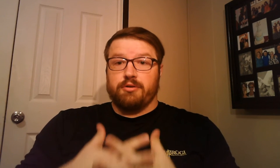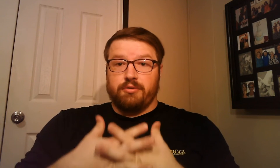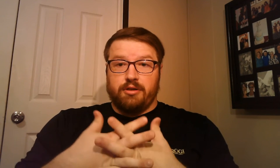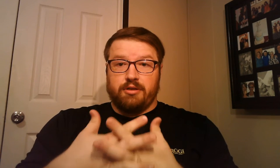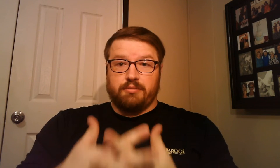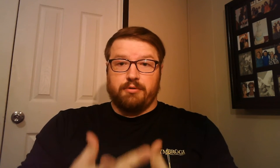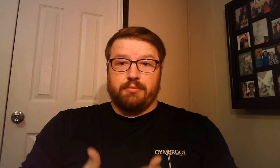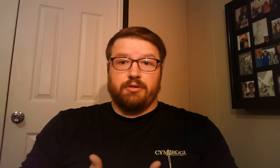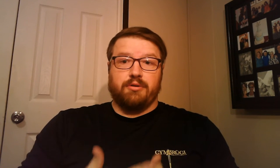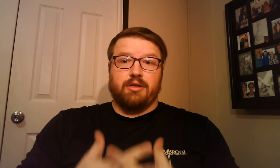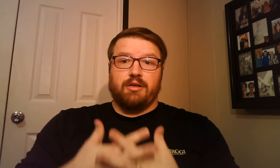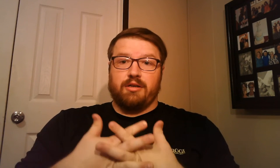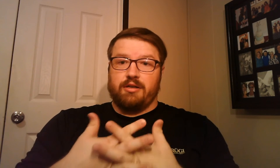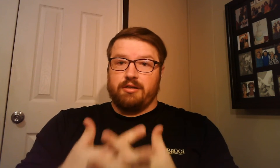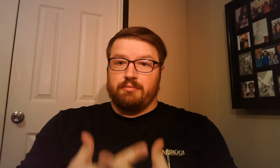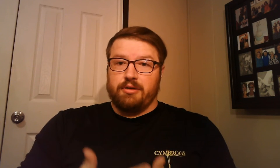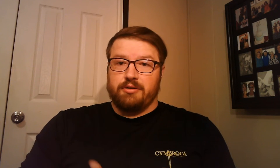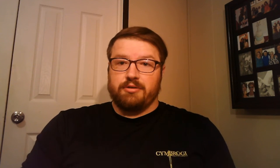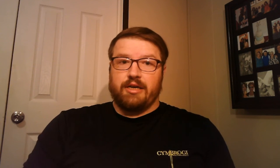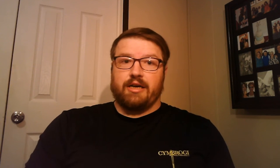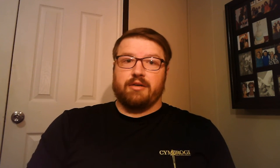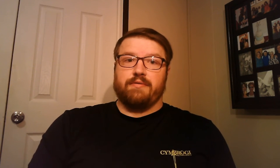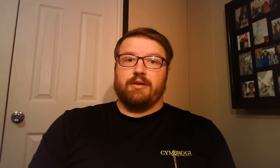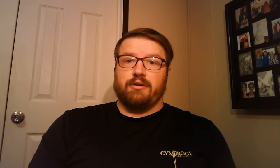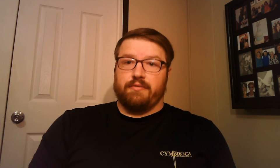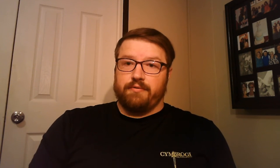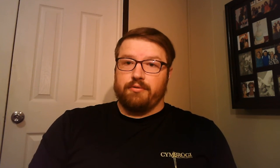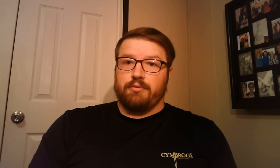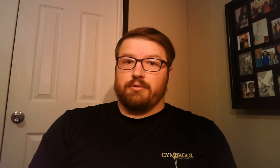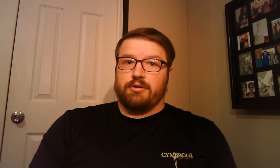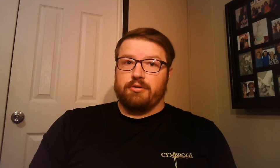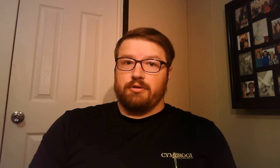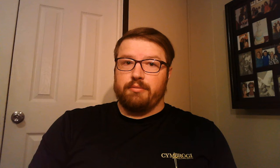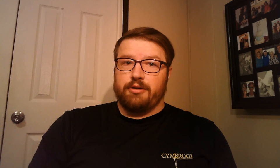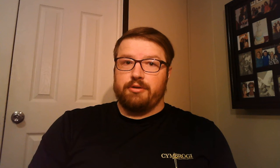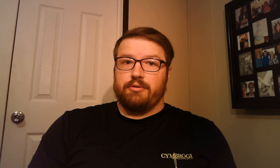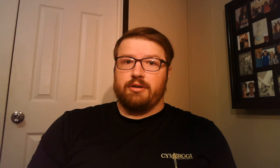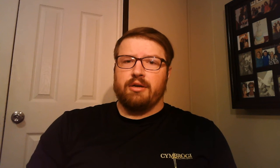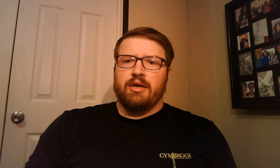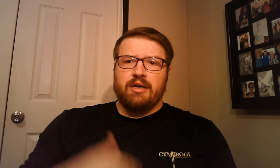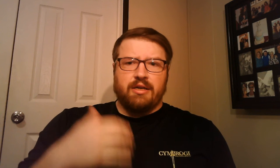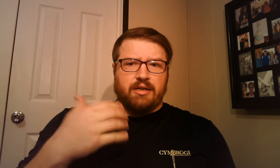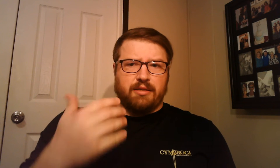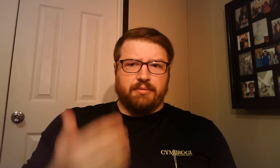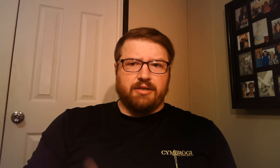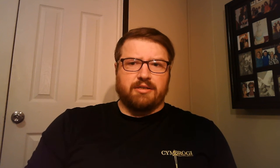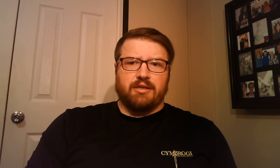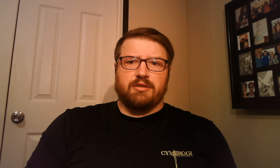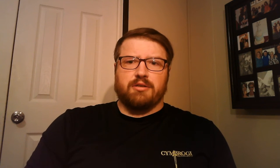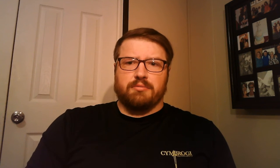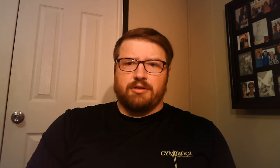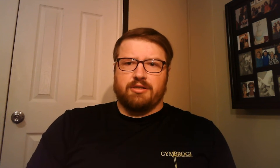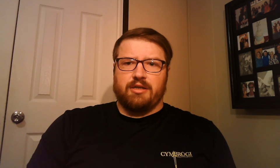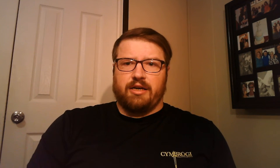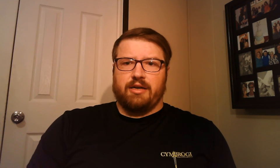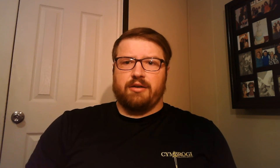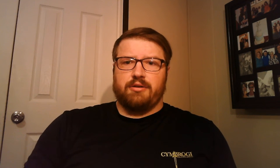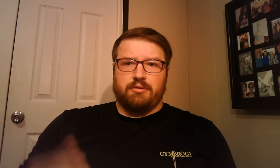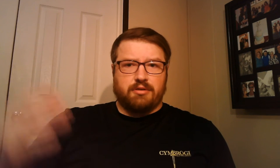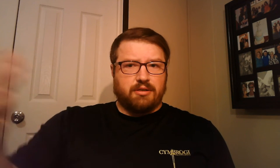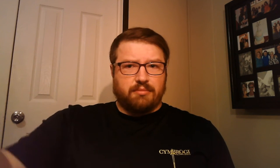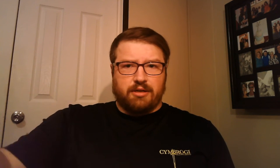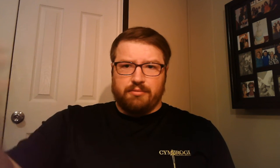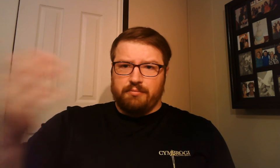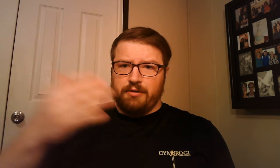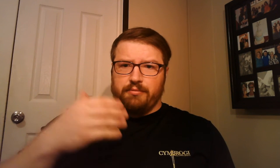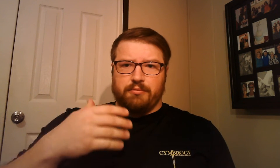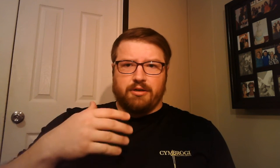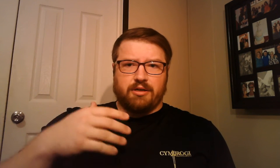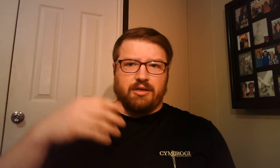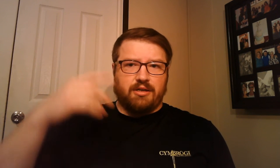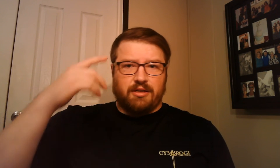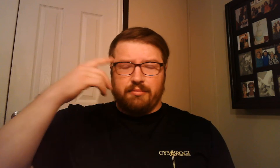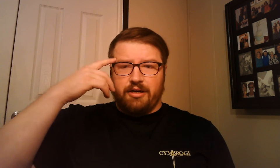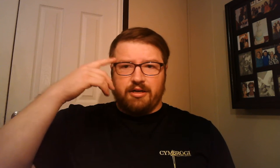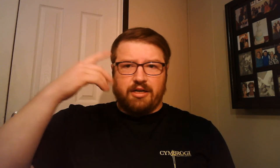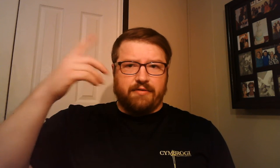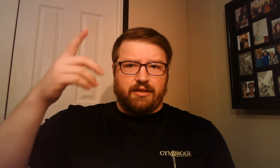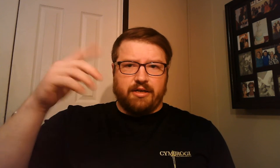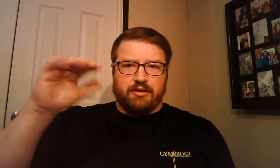increase mobility and get the muscles activated for what they're going to be doing. And the biggest thing is to reset attitude. Sometimes when people walk in, they may not have a lot